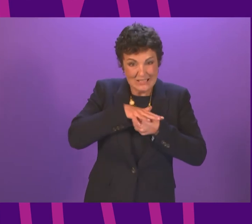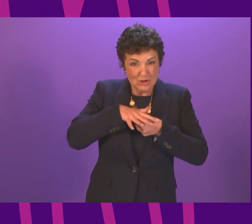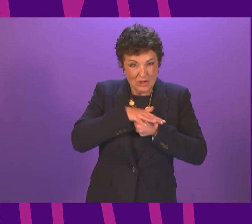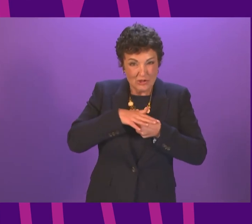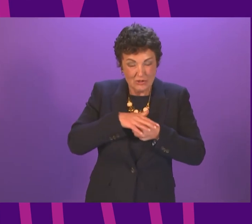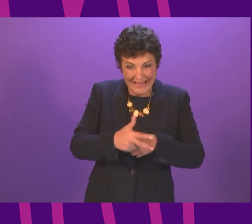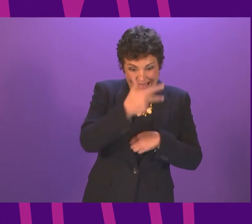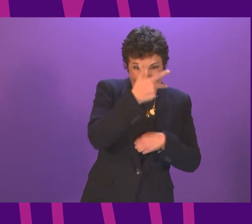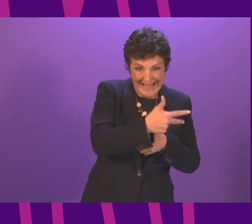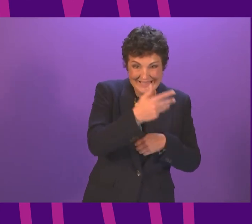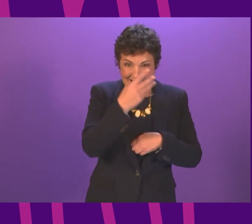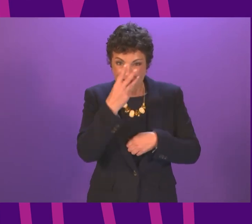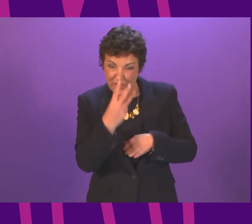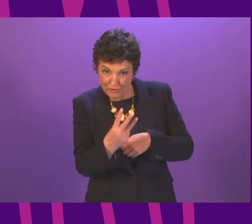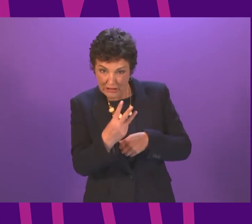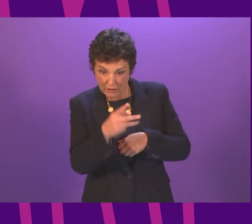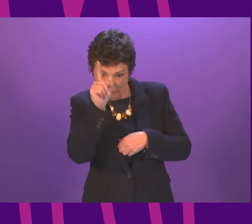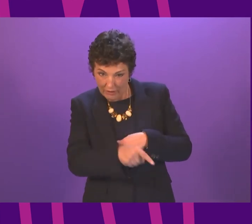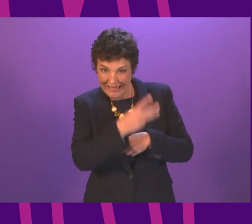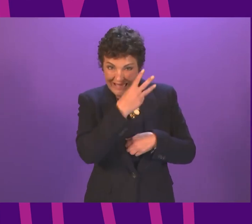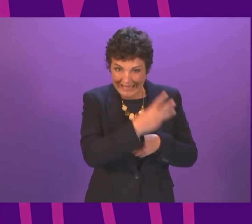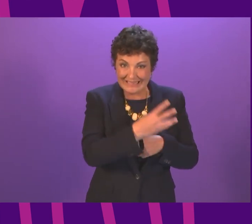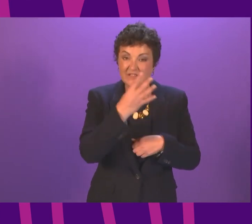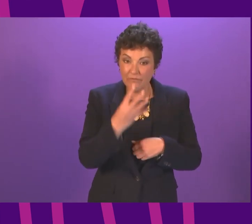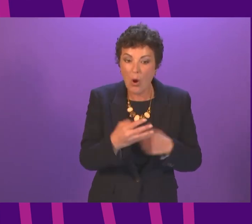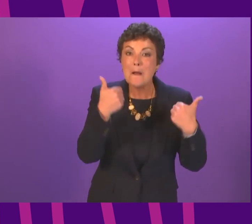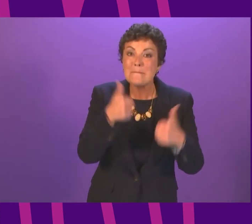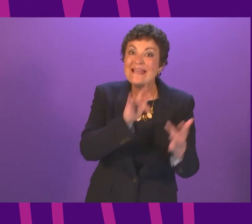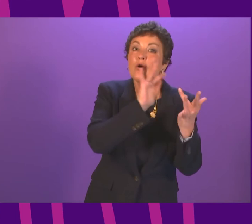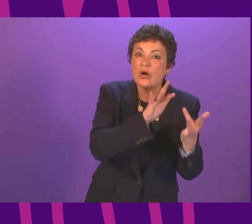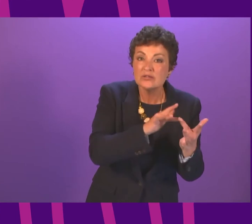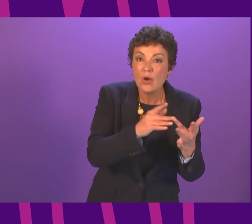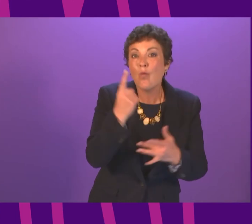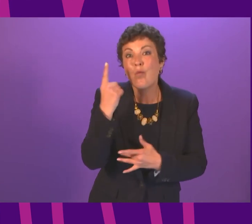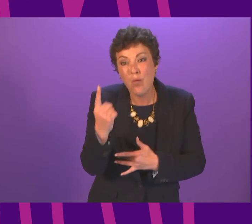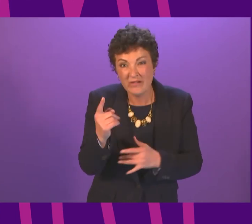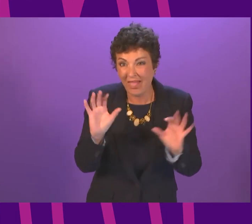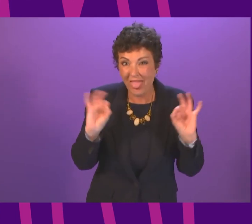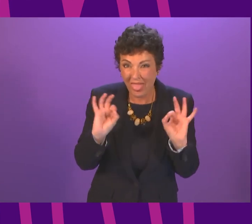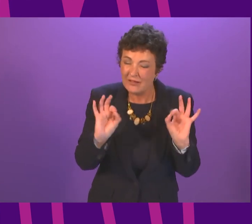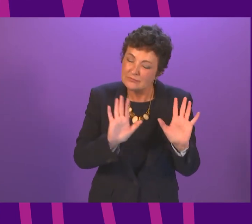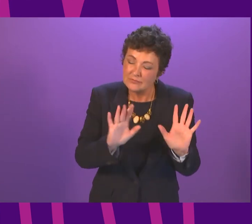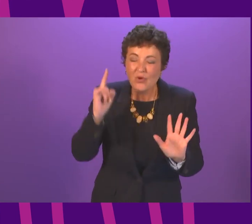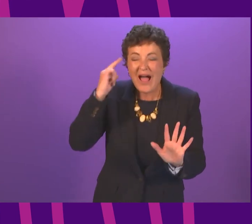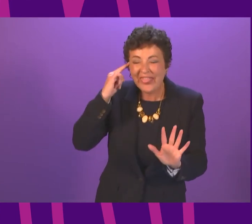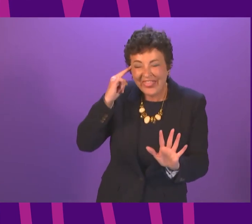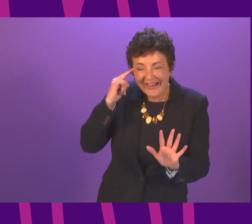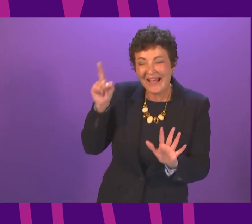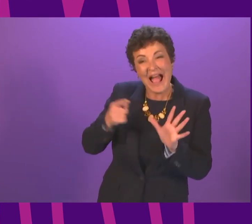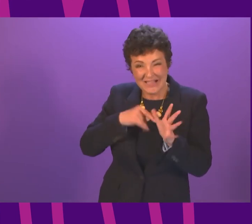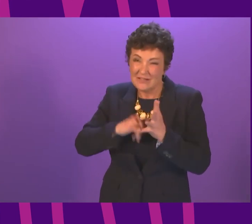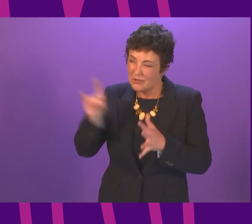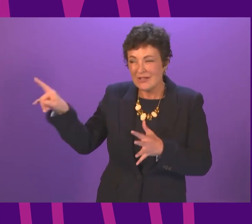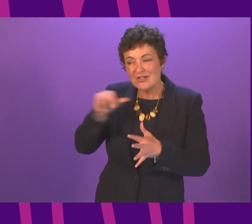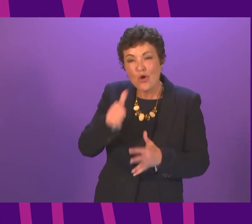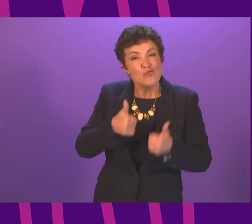83 out of 84 have been contacted, I would simply say to Anna Sarwar that I think it is reasonable to conclude that